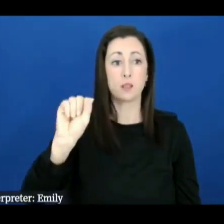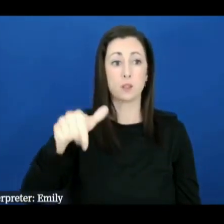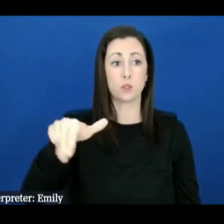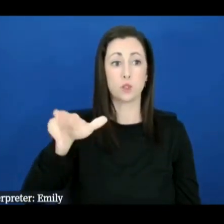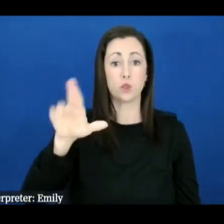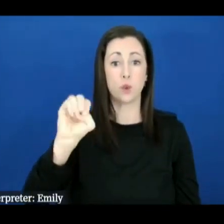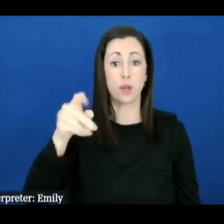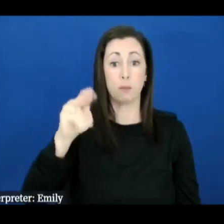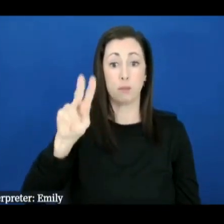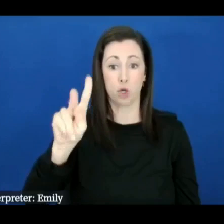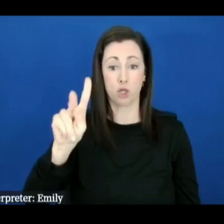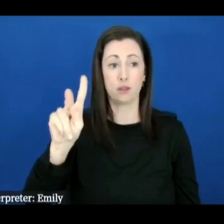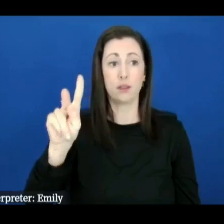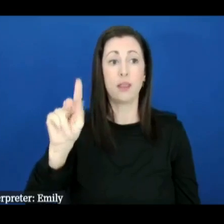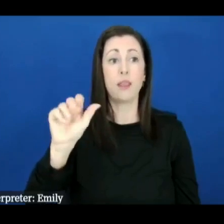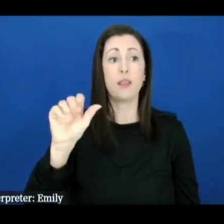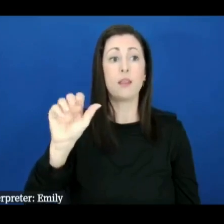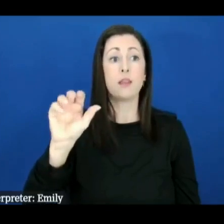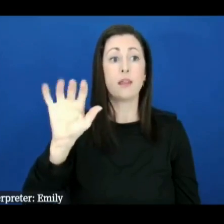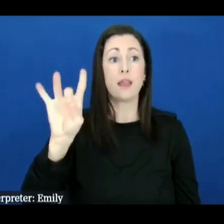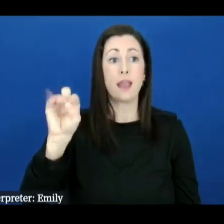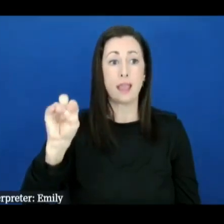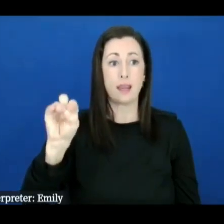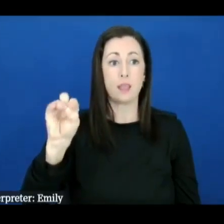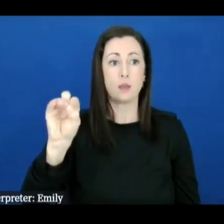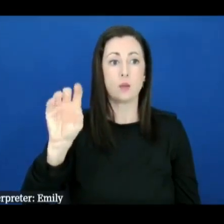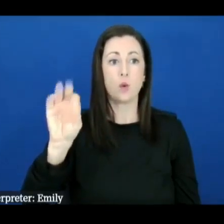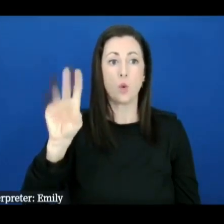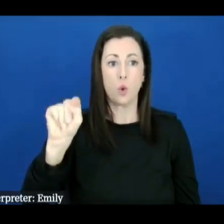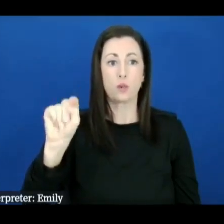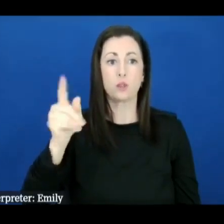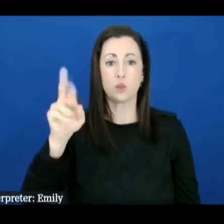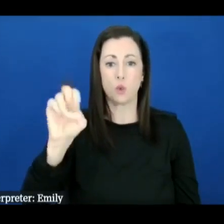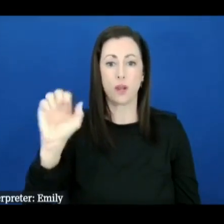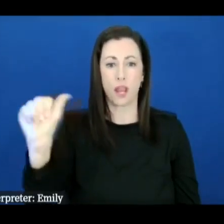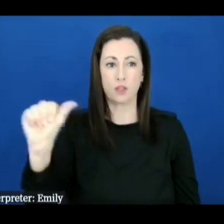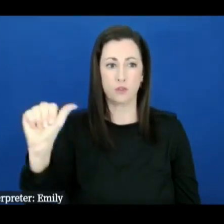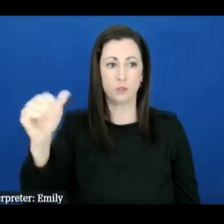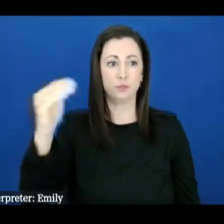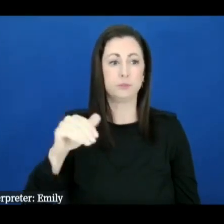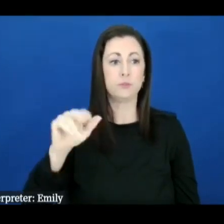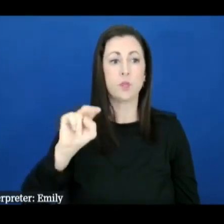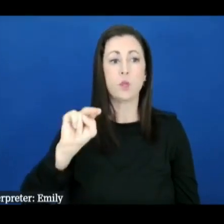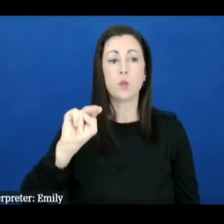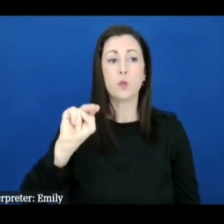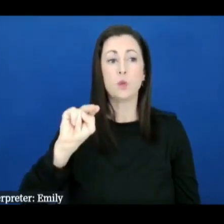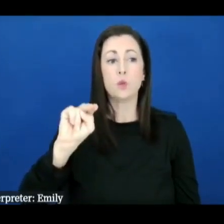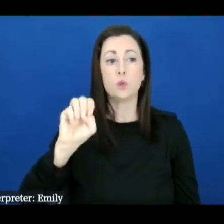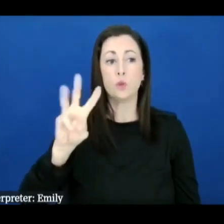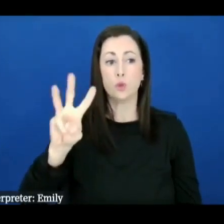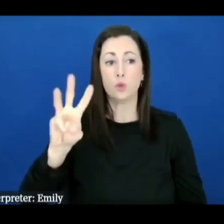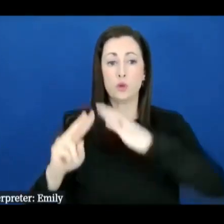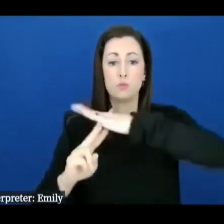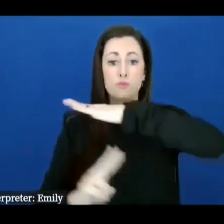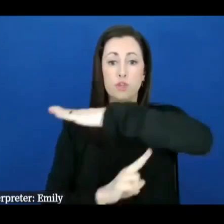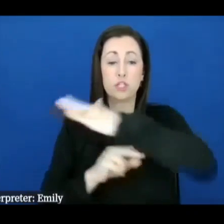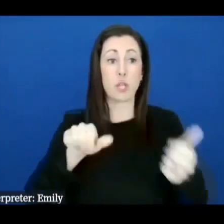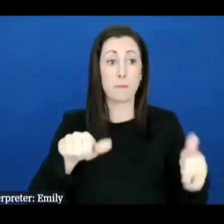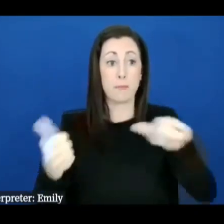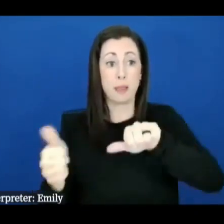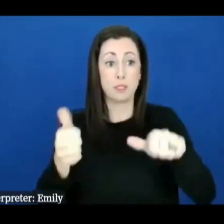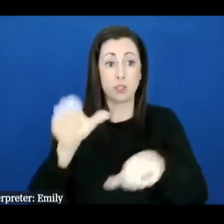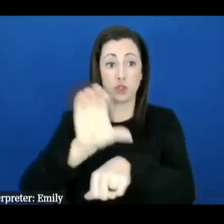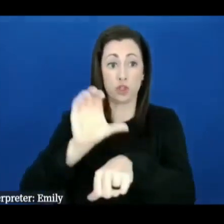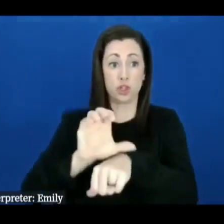Asheville New Bridge Baptist Church 199 Elkwood Avenue in Asheville the